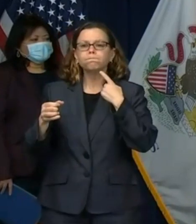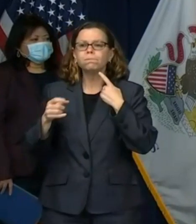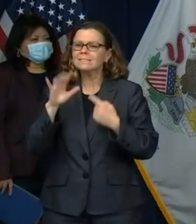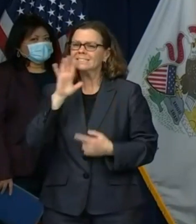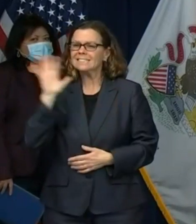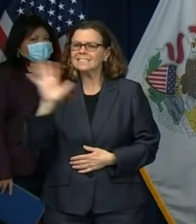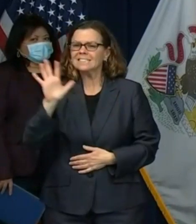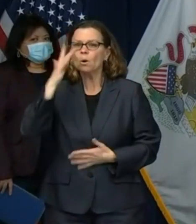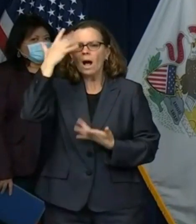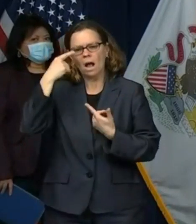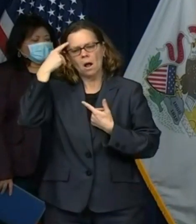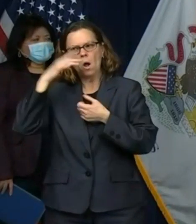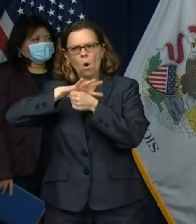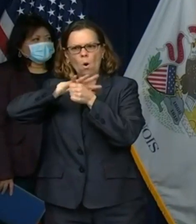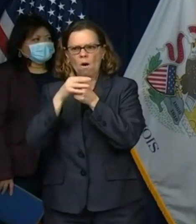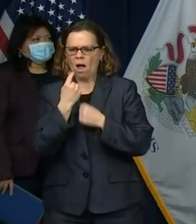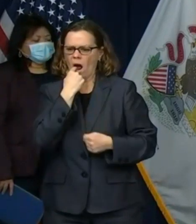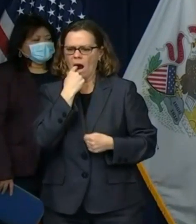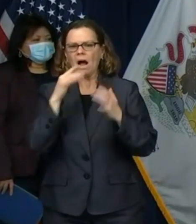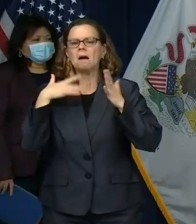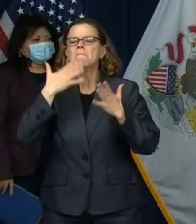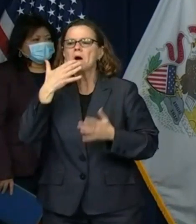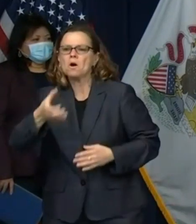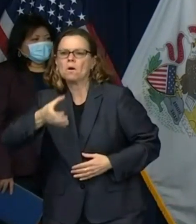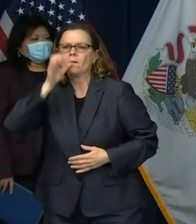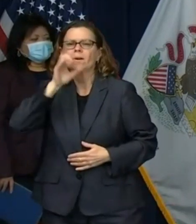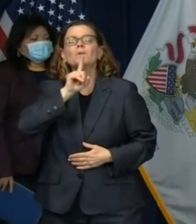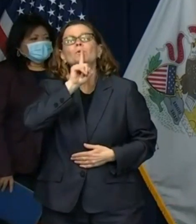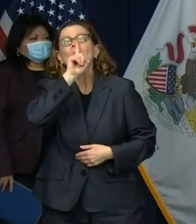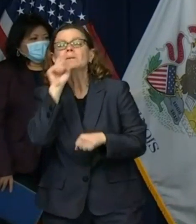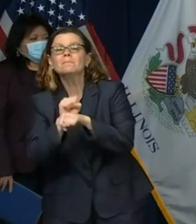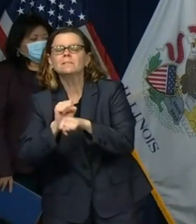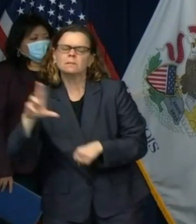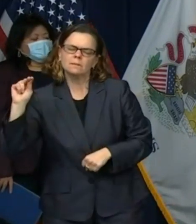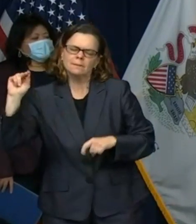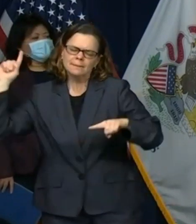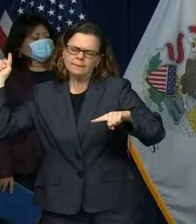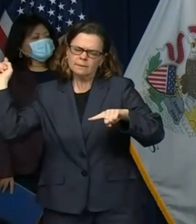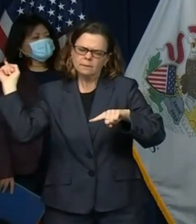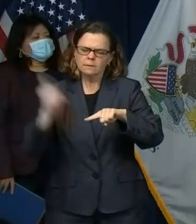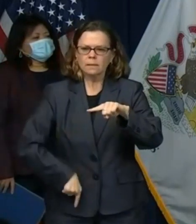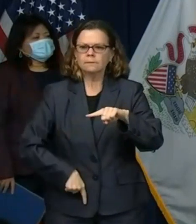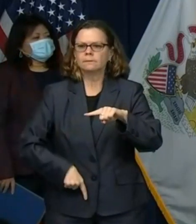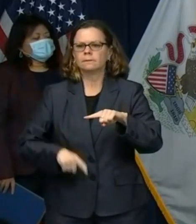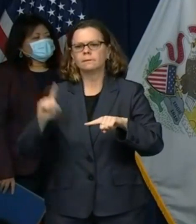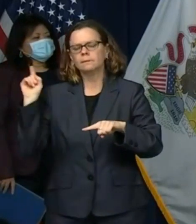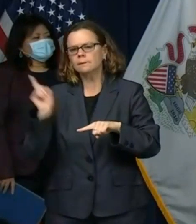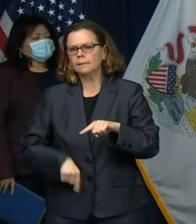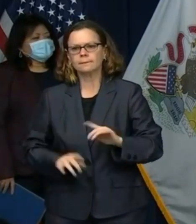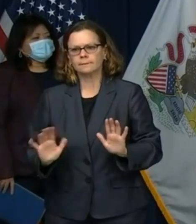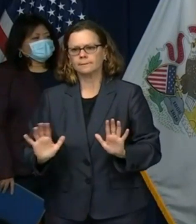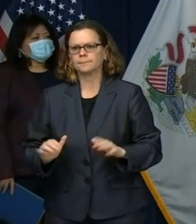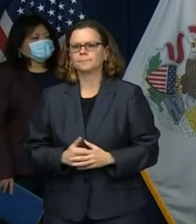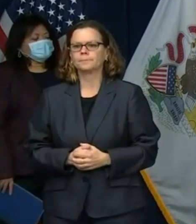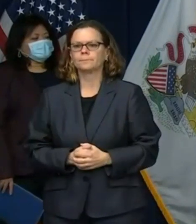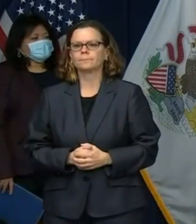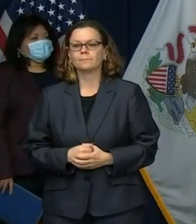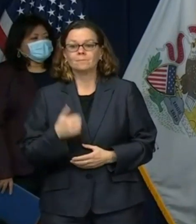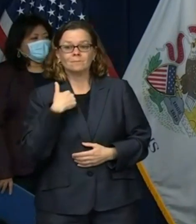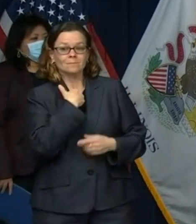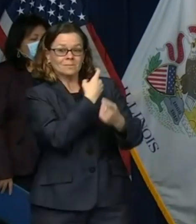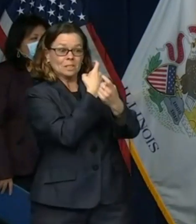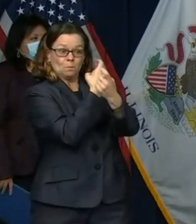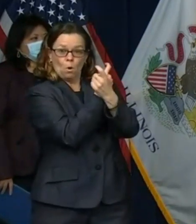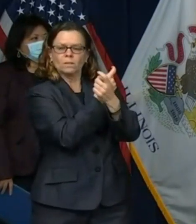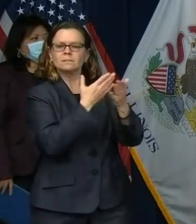coronavirus illinois poison control specialists are available 24 7 to help with any concerns and they can be